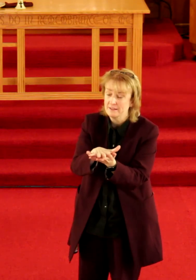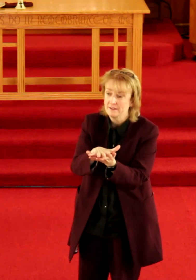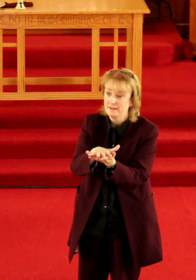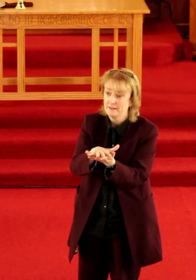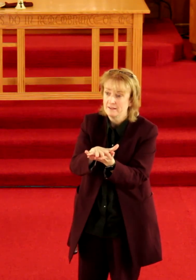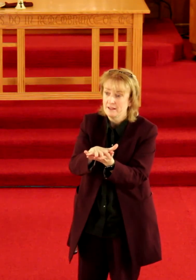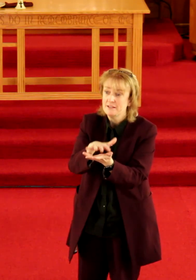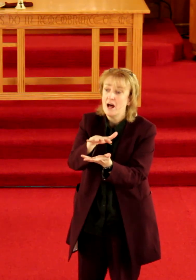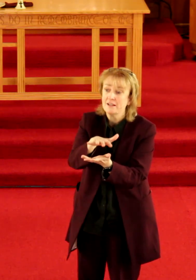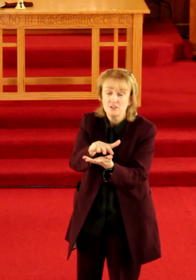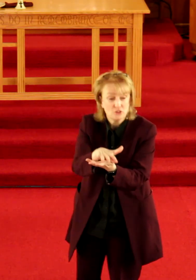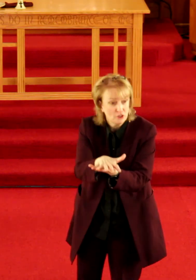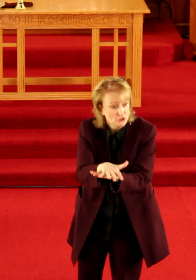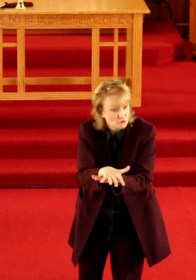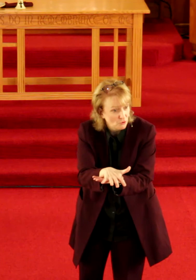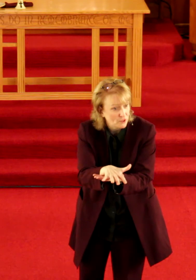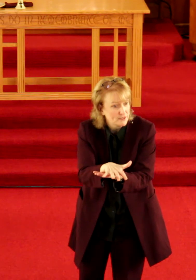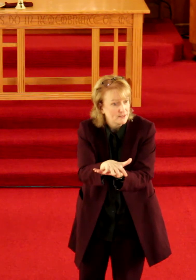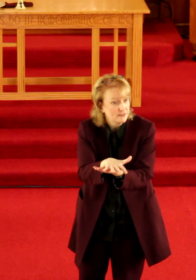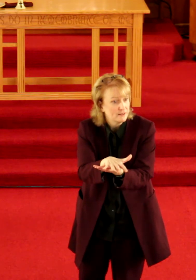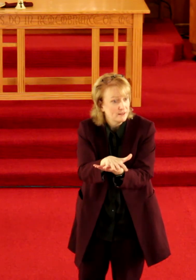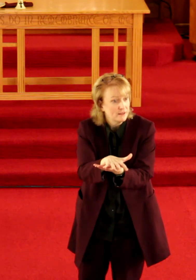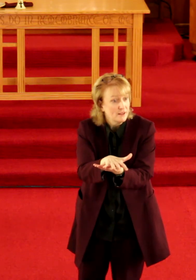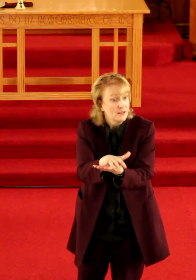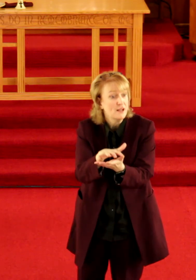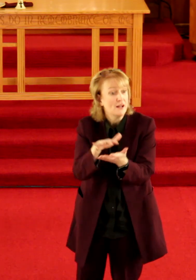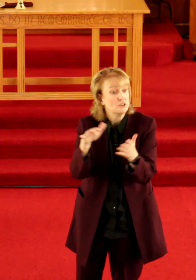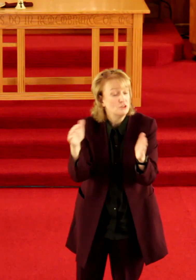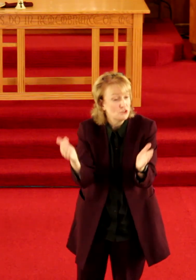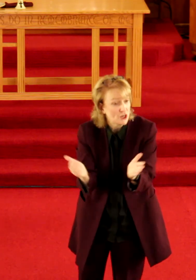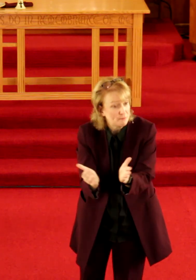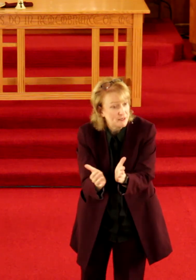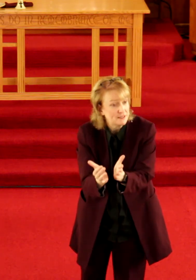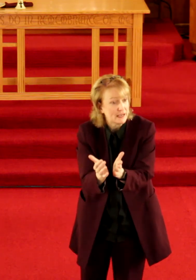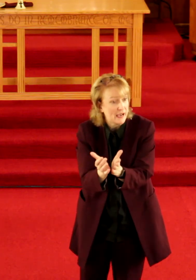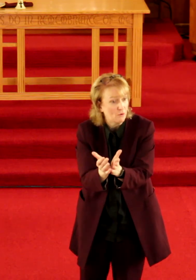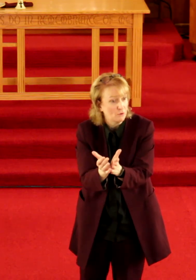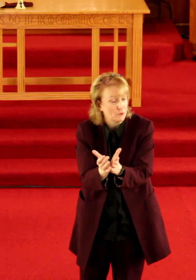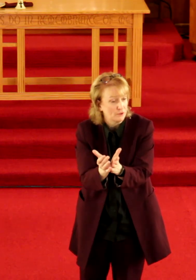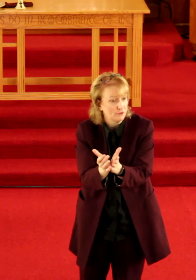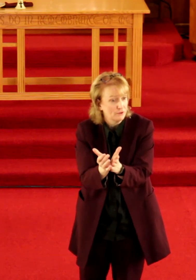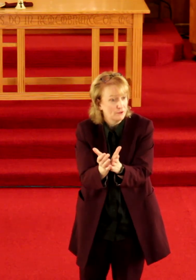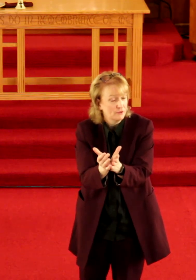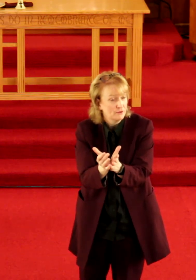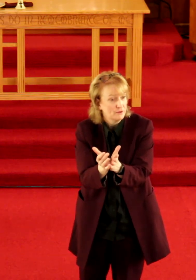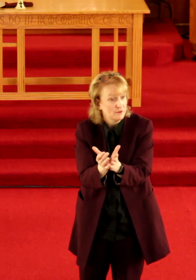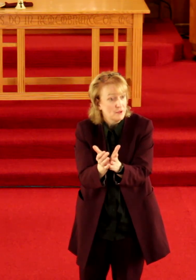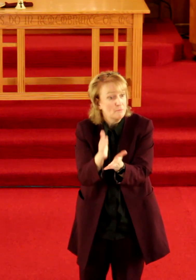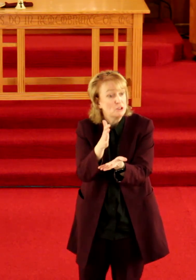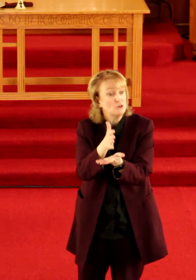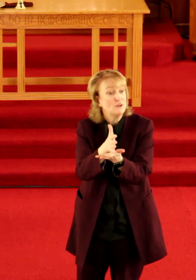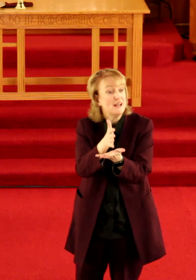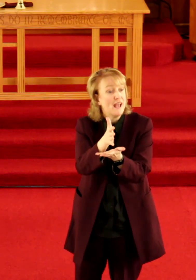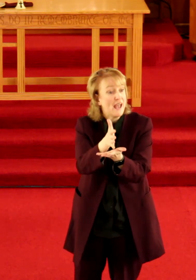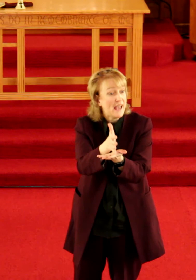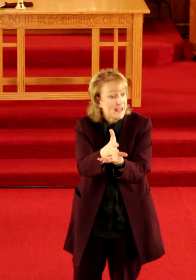not to control it not to shape it into our will but to enhance